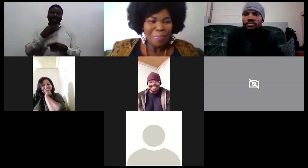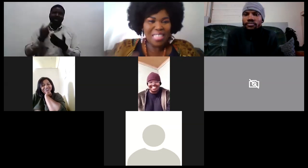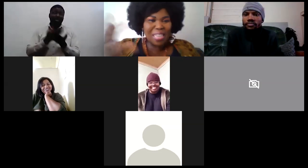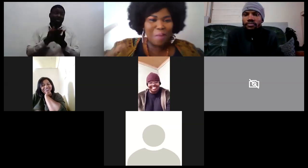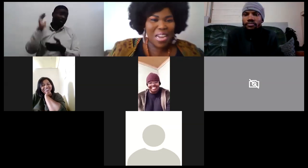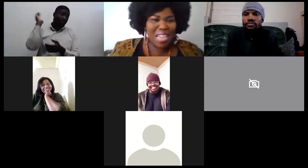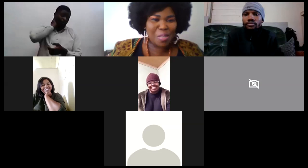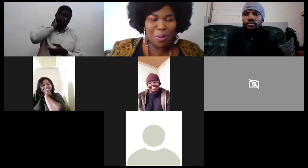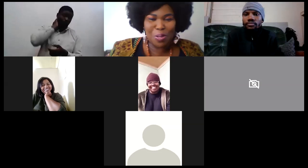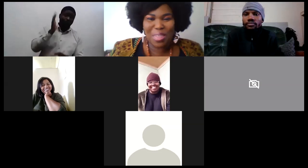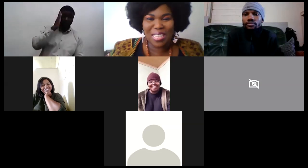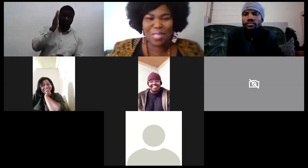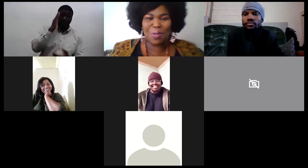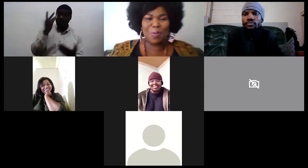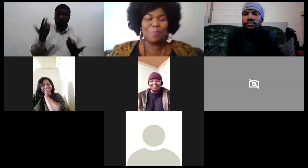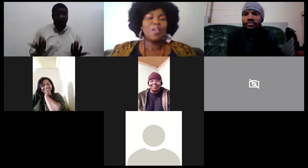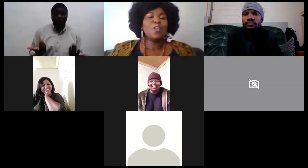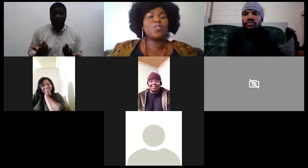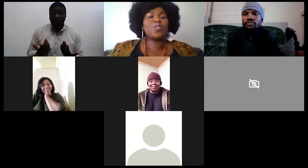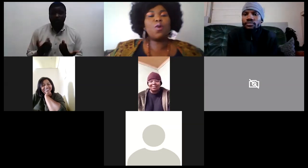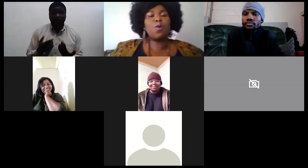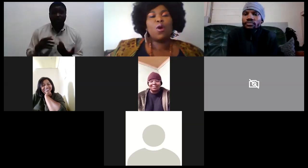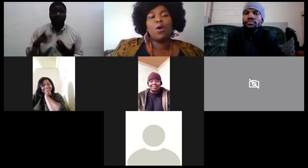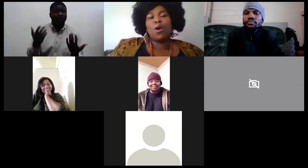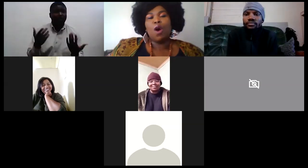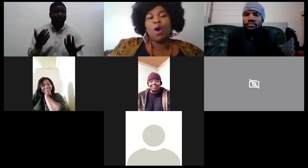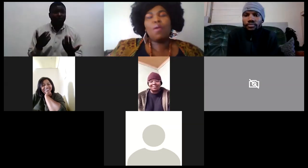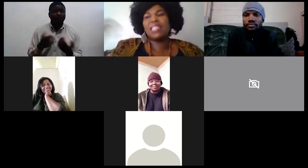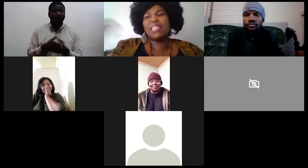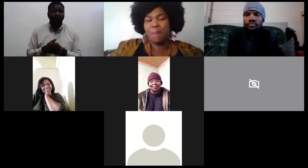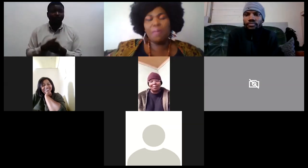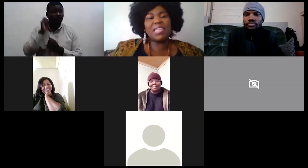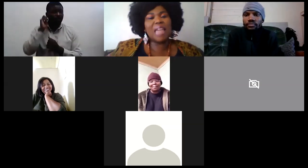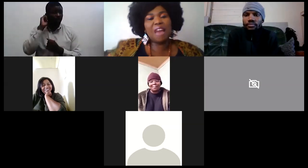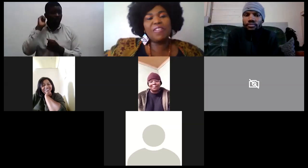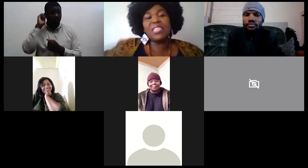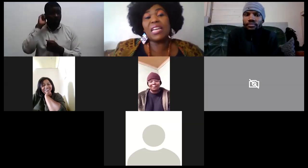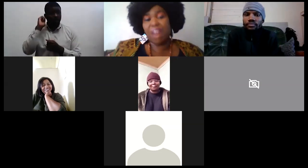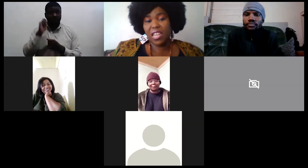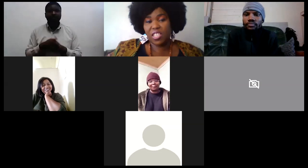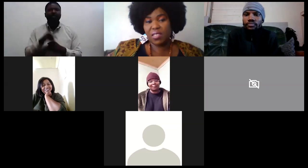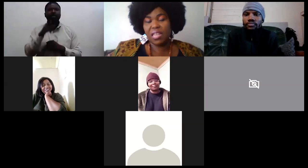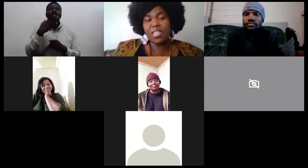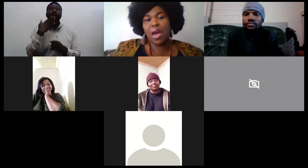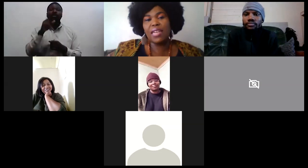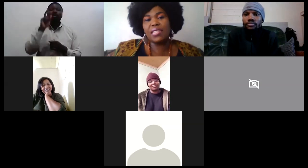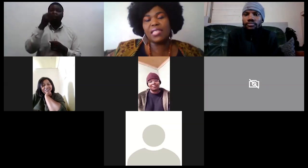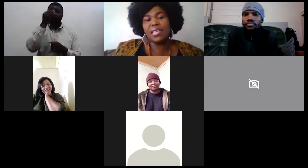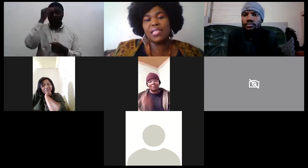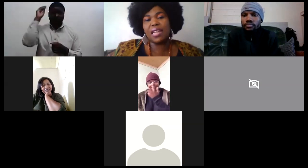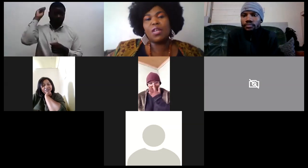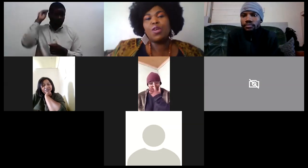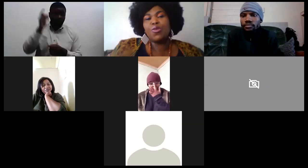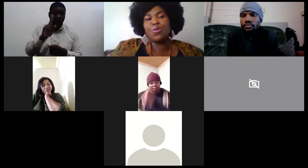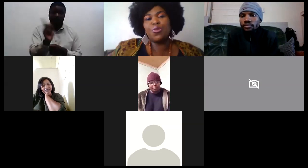then someone has to bluetooth it to you so always remember that life is the reflection that is why it is